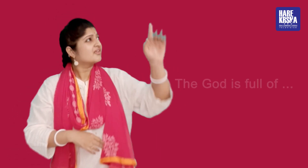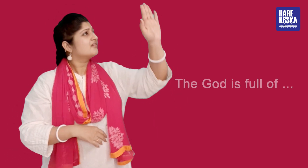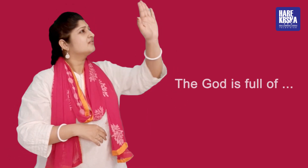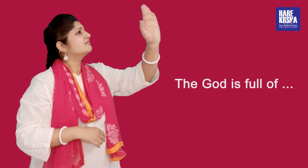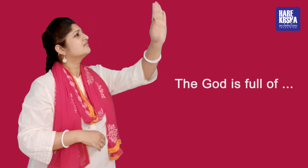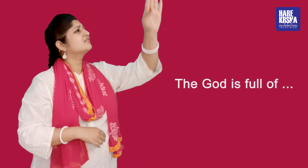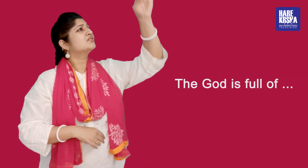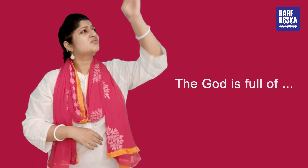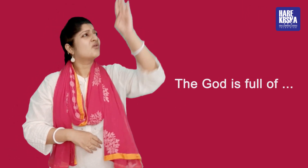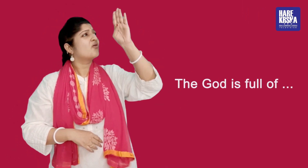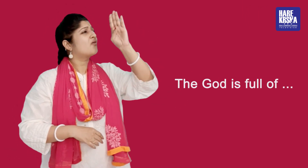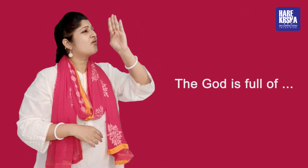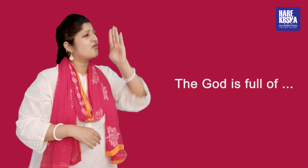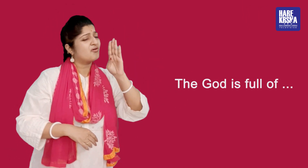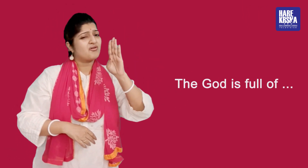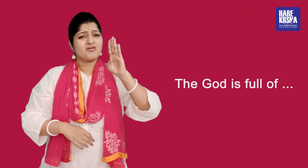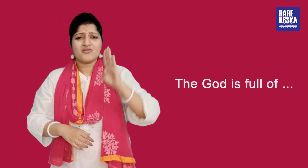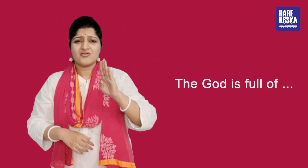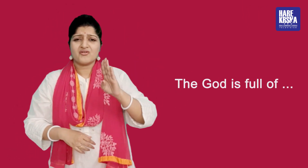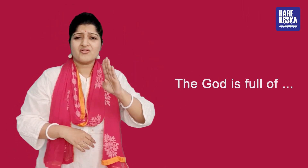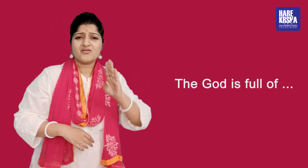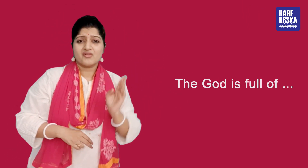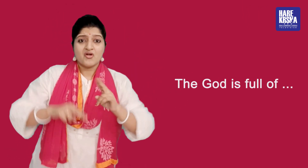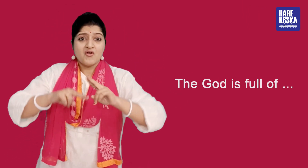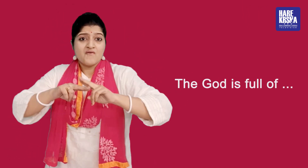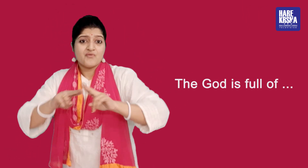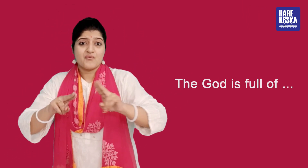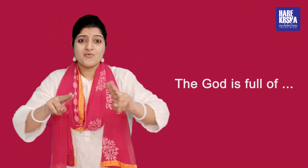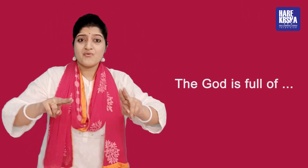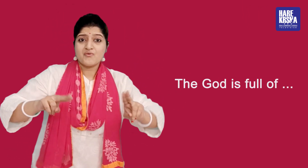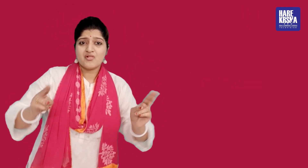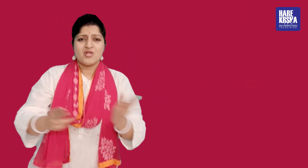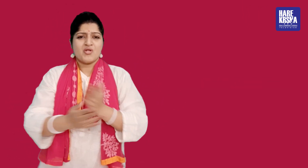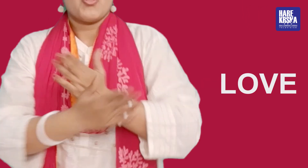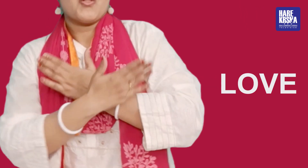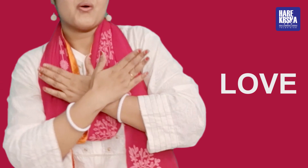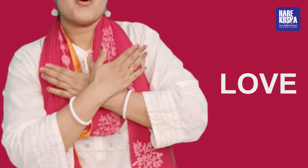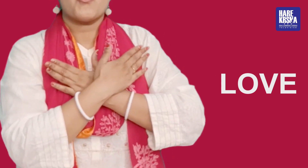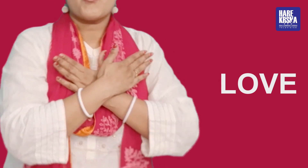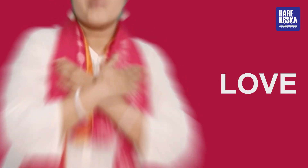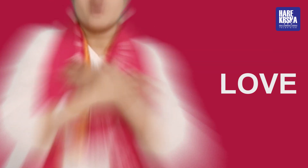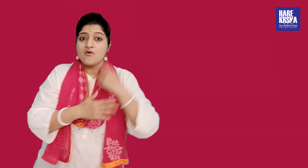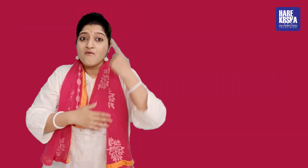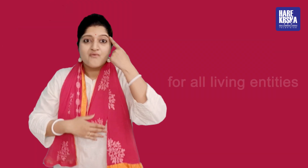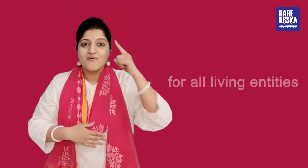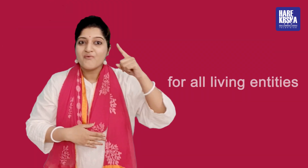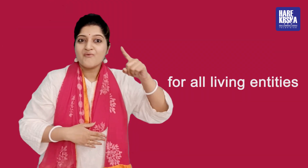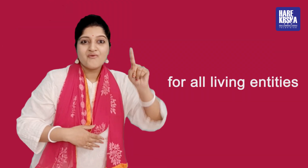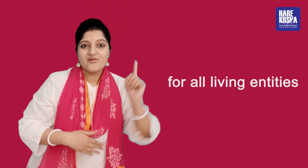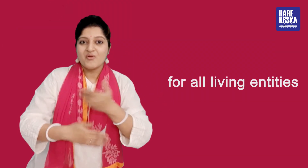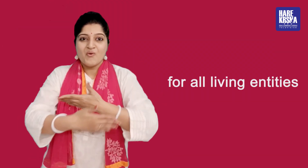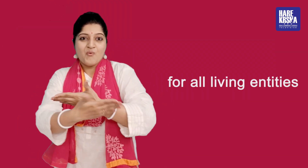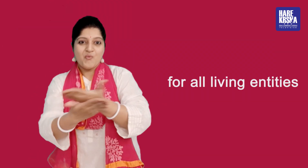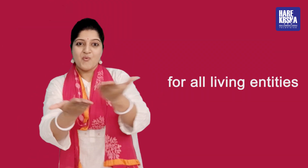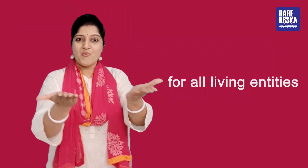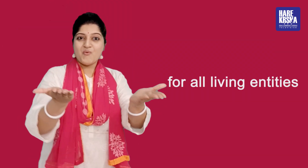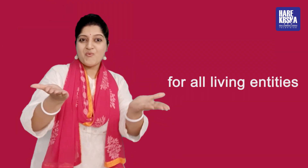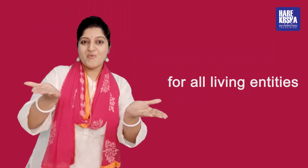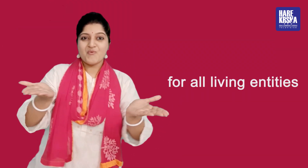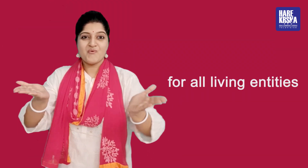the God is full of love for all